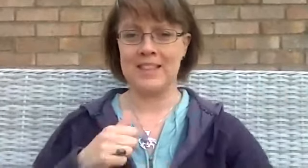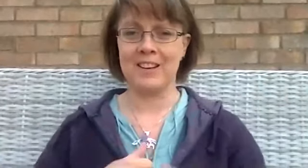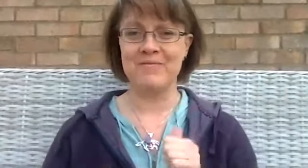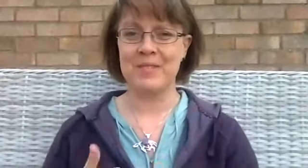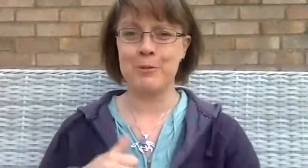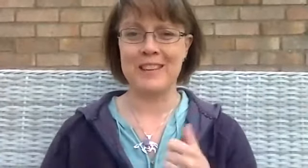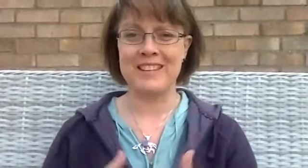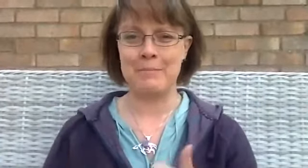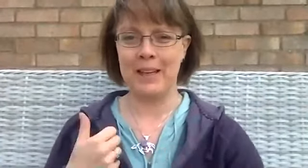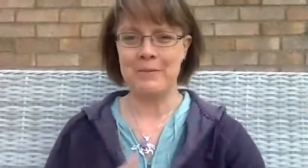breathe deeply